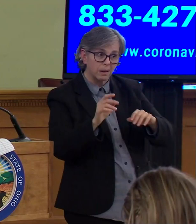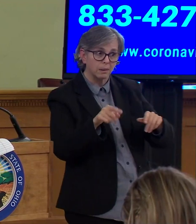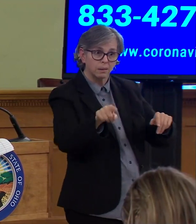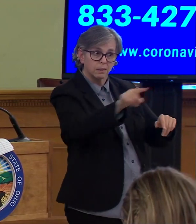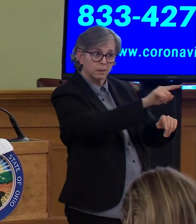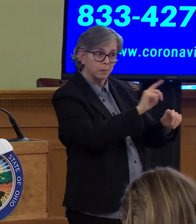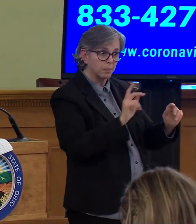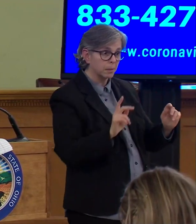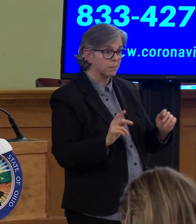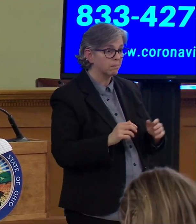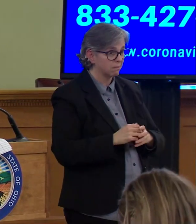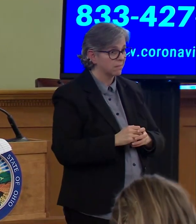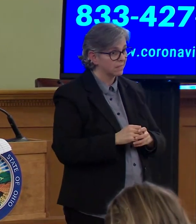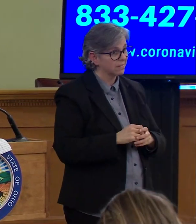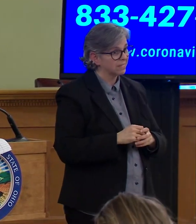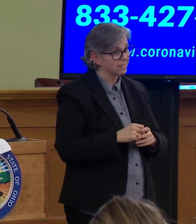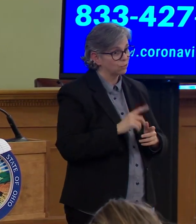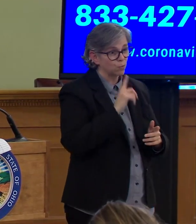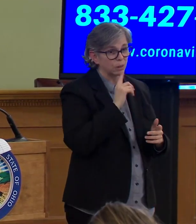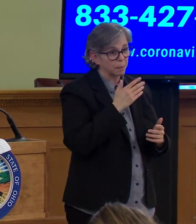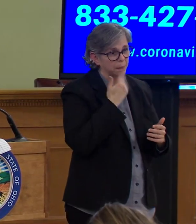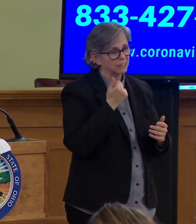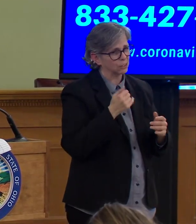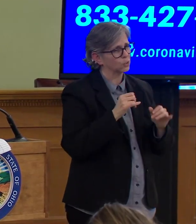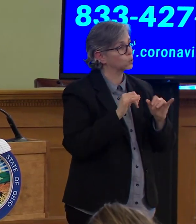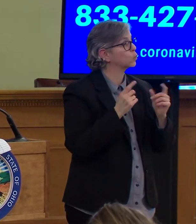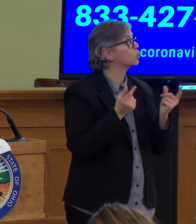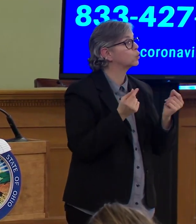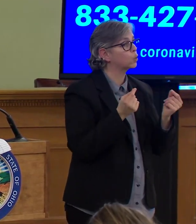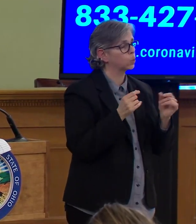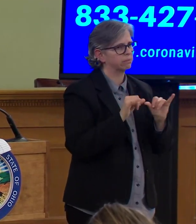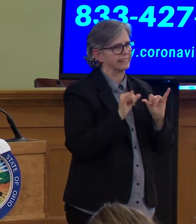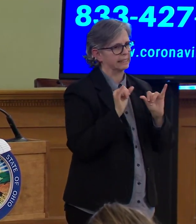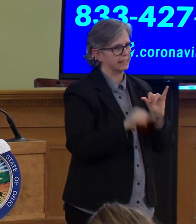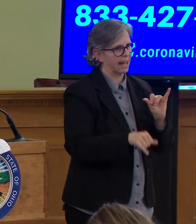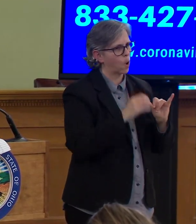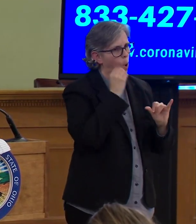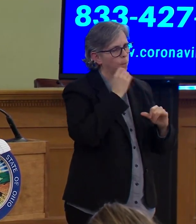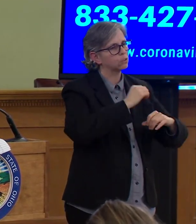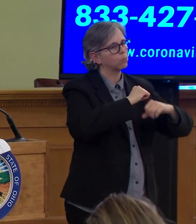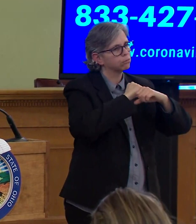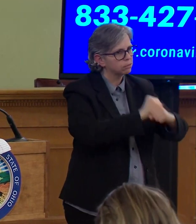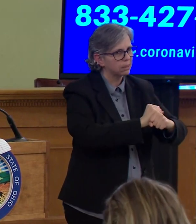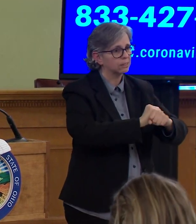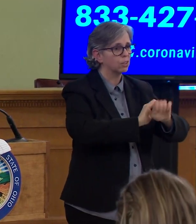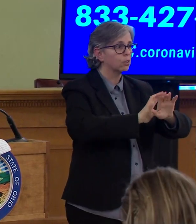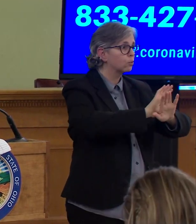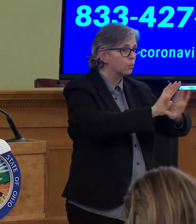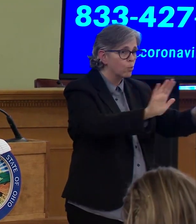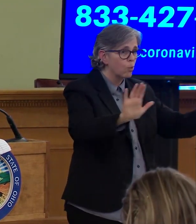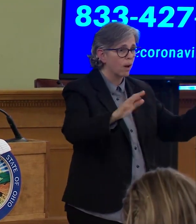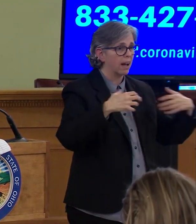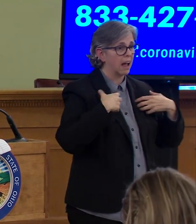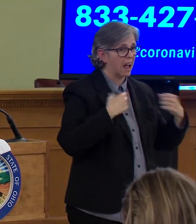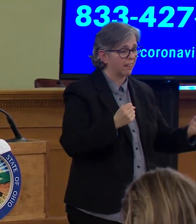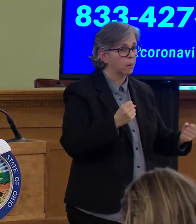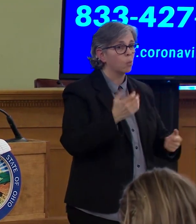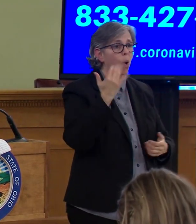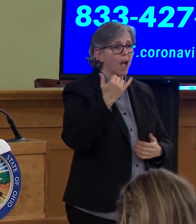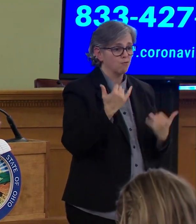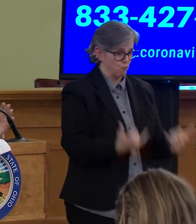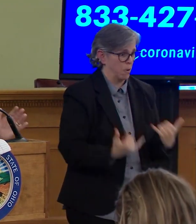And that's in the best interest of their health. That the risk is high. At the same time,